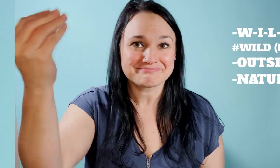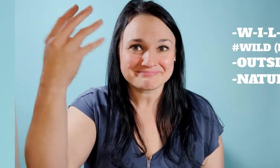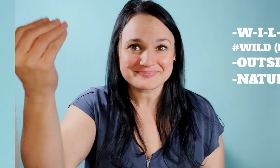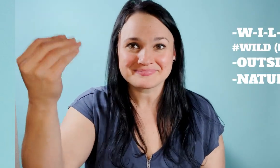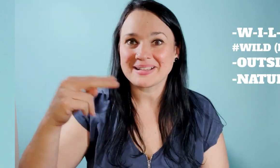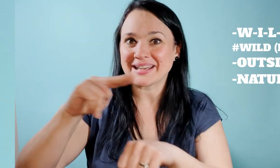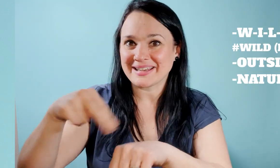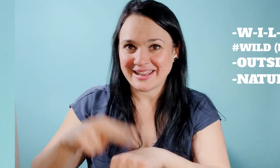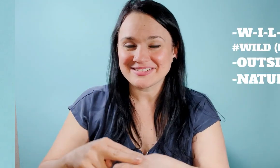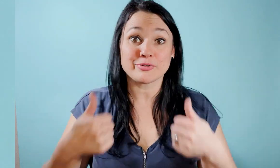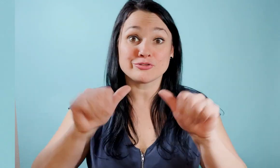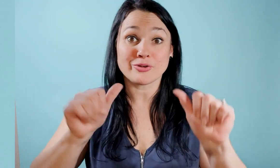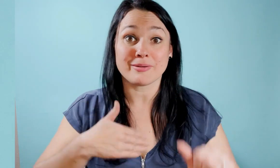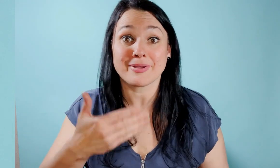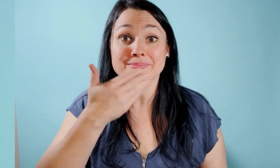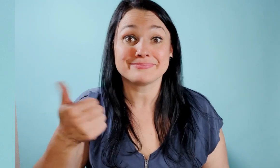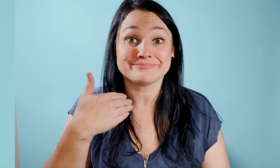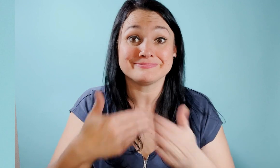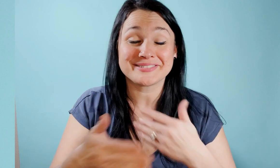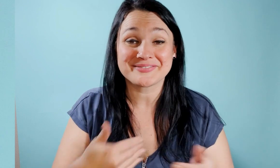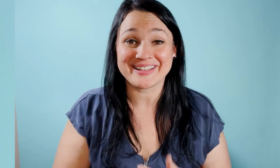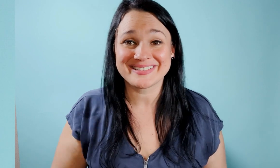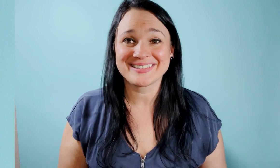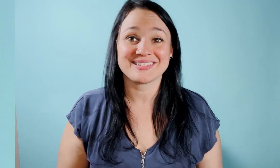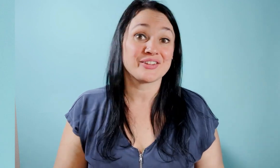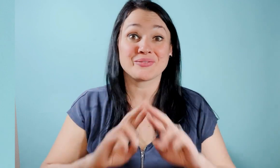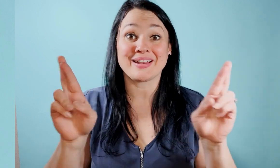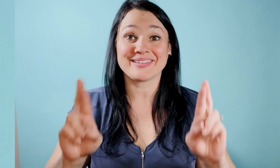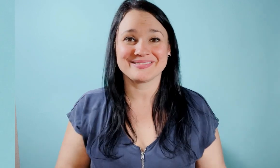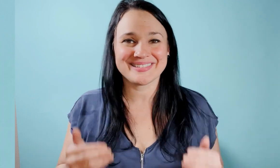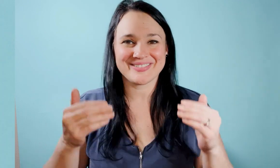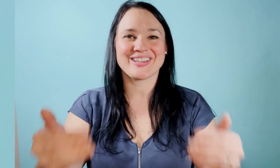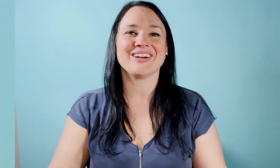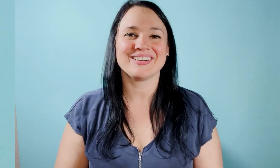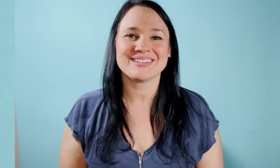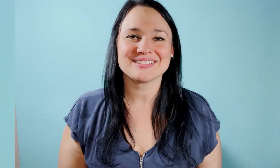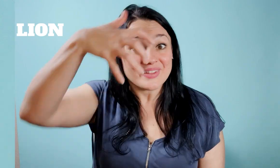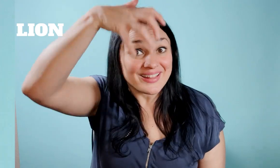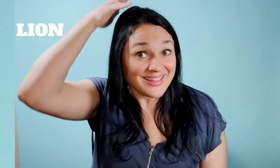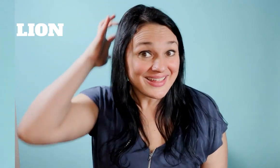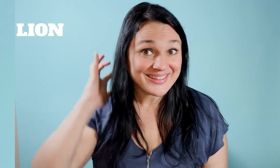you'd see them in the wild outside or nature and I'm gonna try to my best anyway are ready let's go